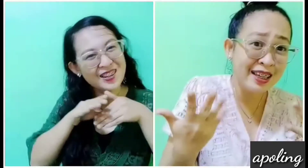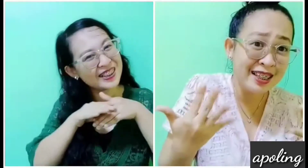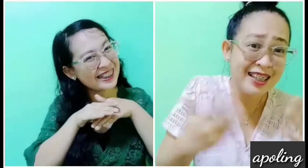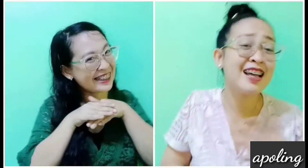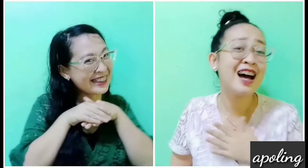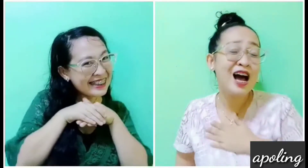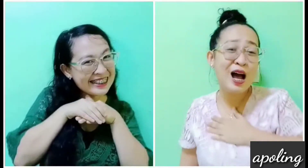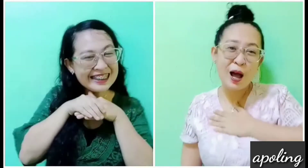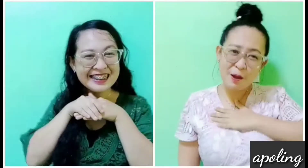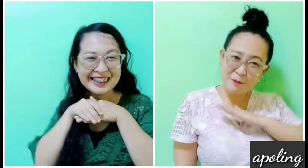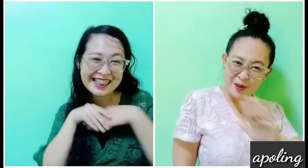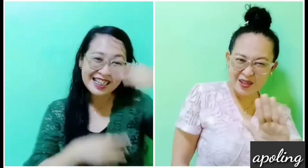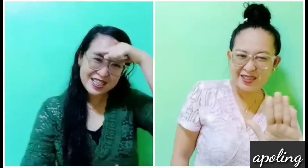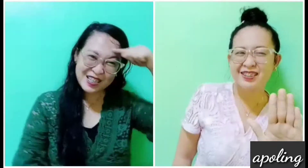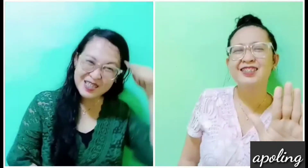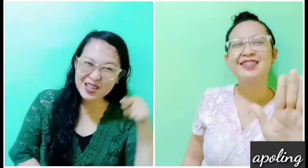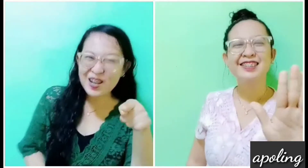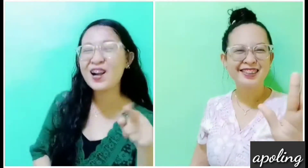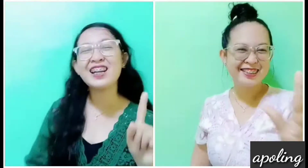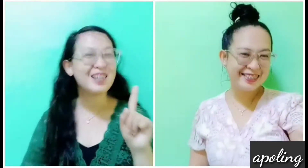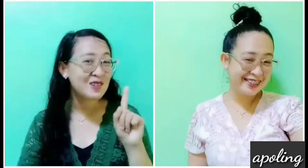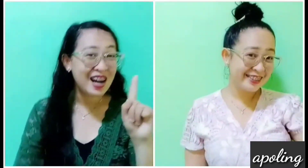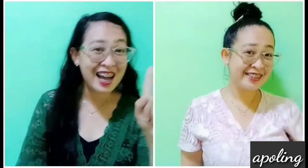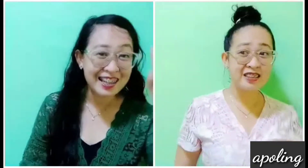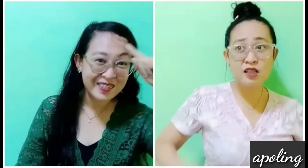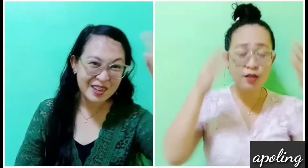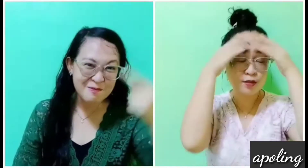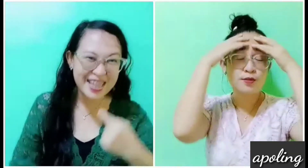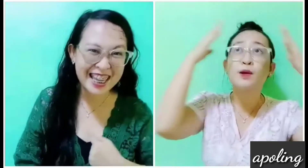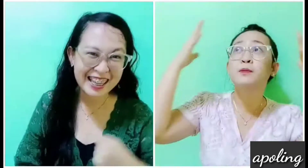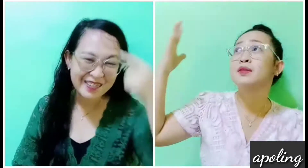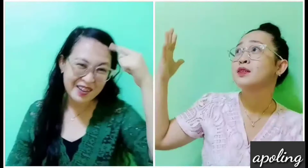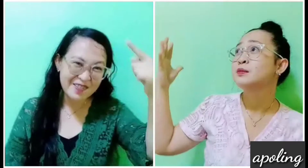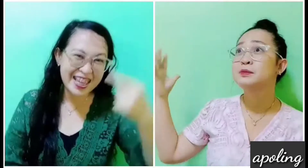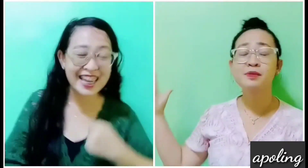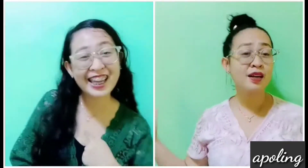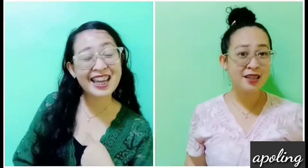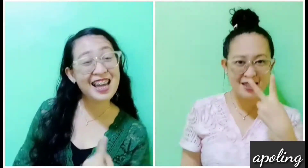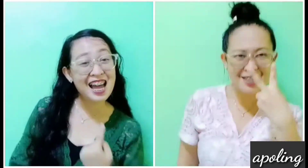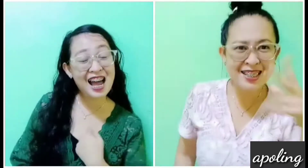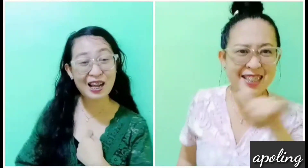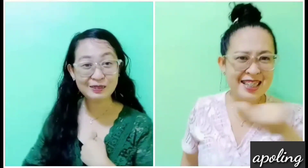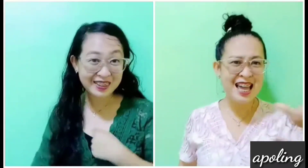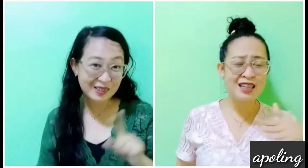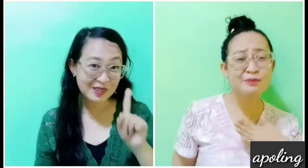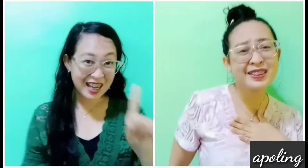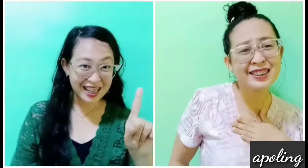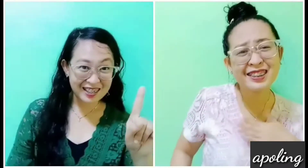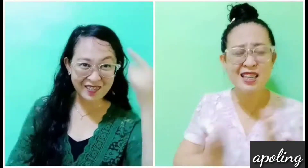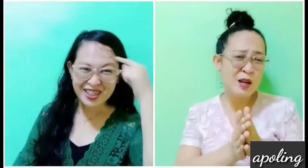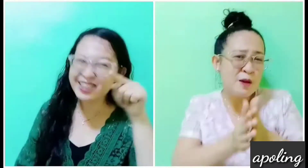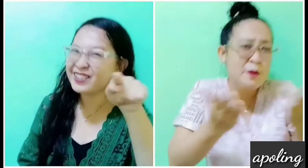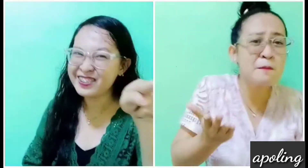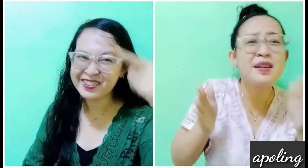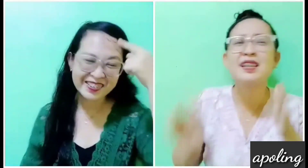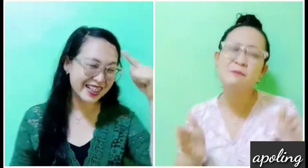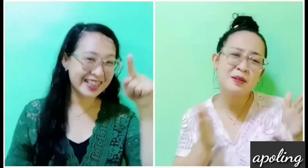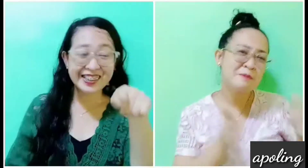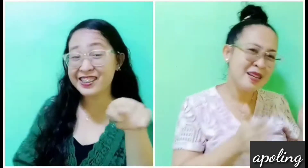marry Cause you're the one for me Open mind and see you like me Open up